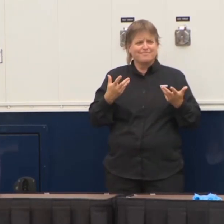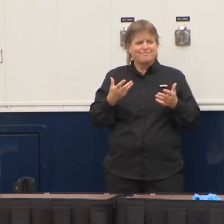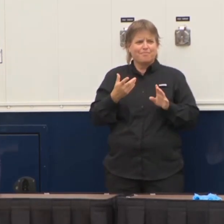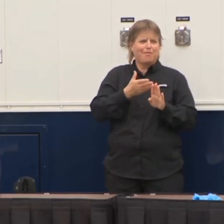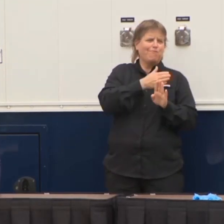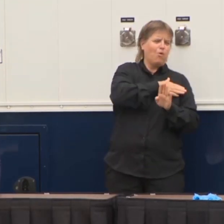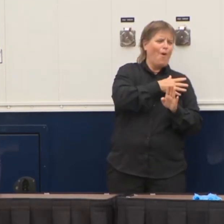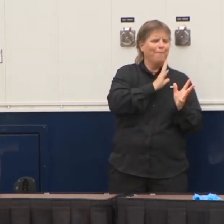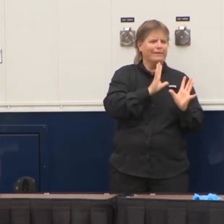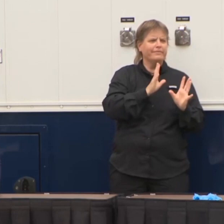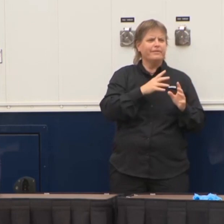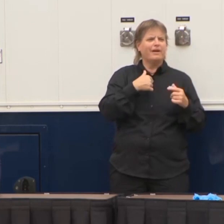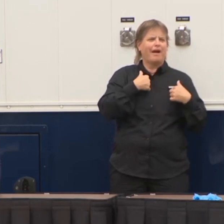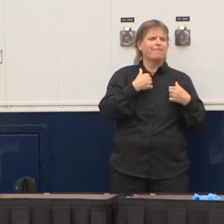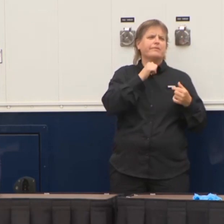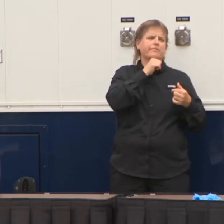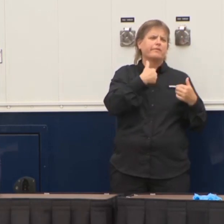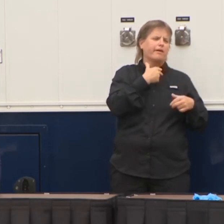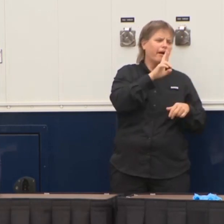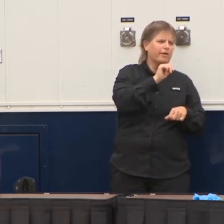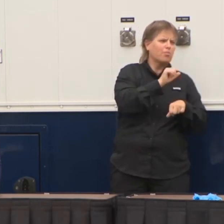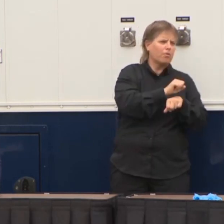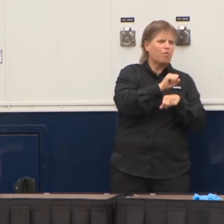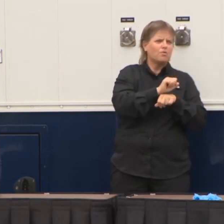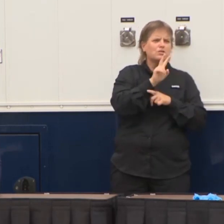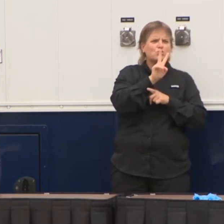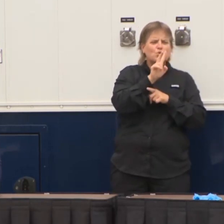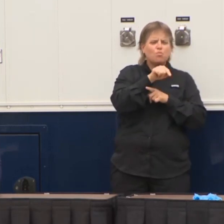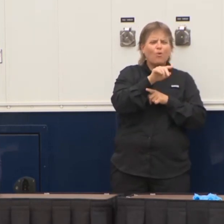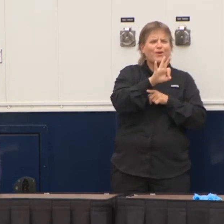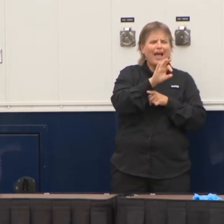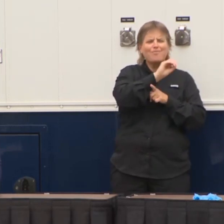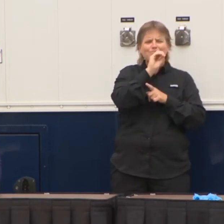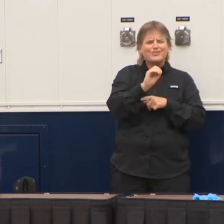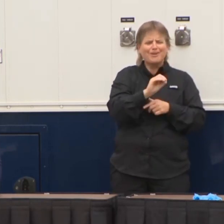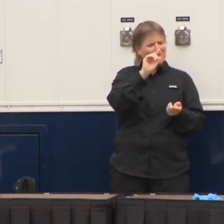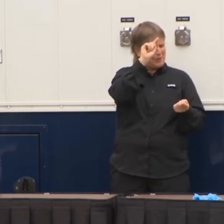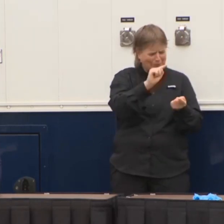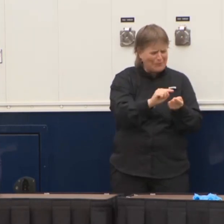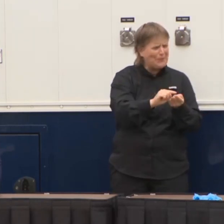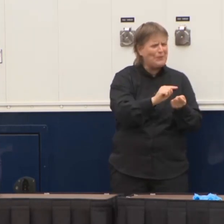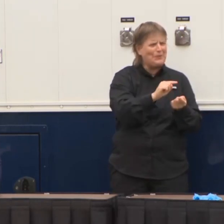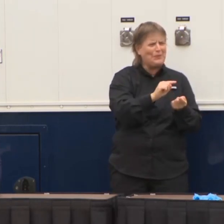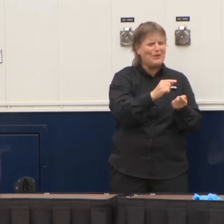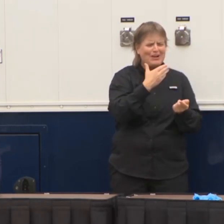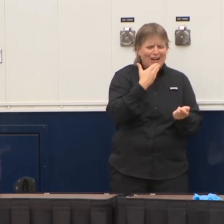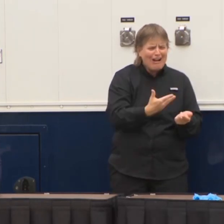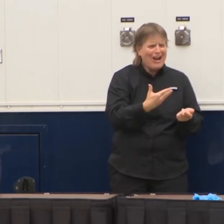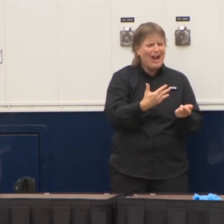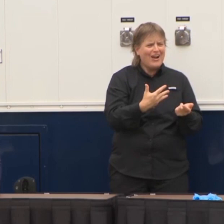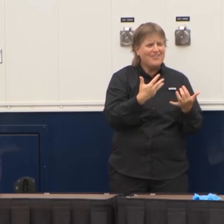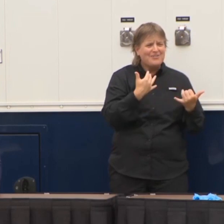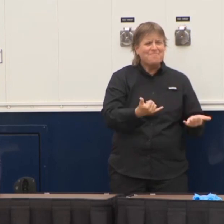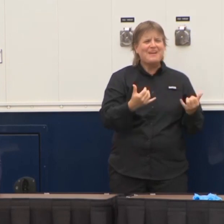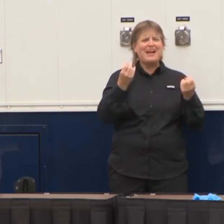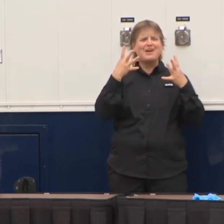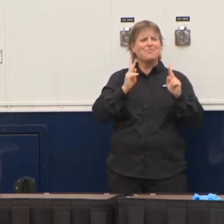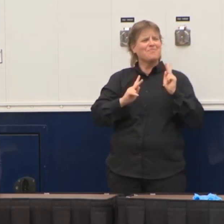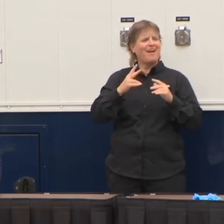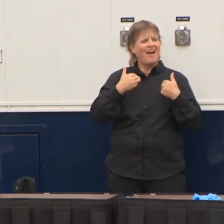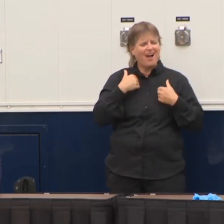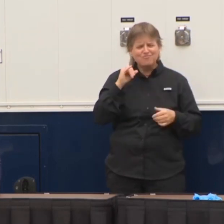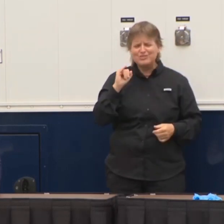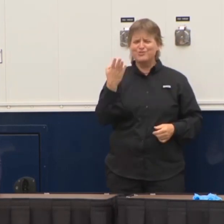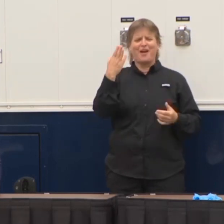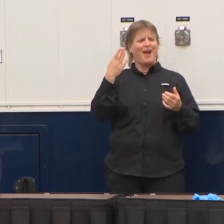I remember looking at the report thinking, like, man, those were the days, and that was going to change. So you have so many people that had jobs, they're no fault of their own,